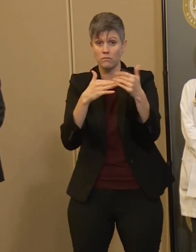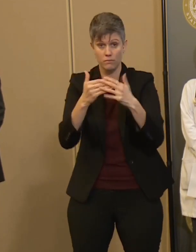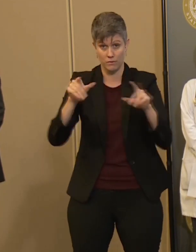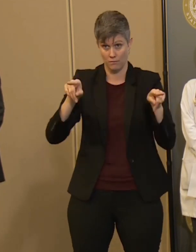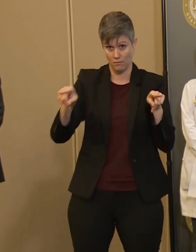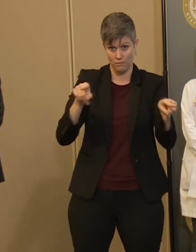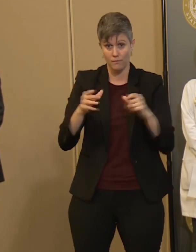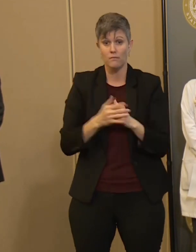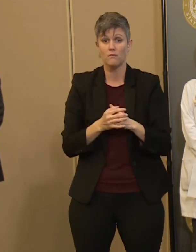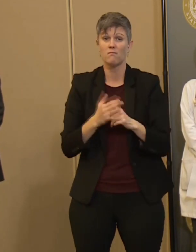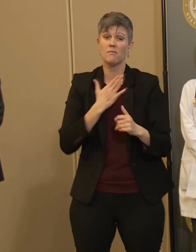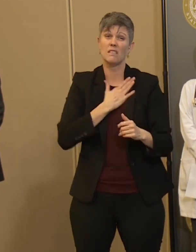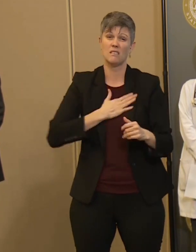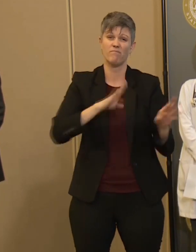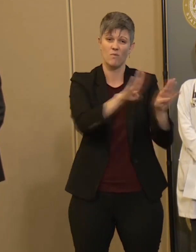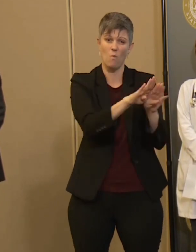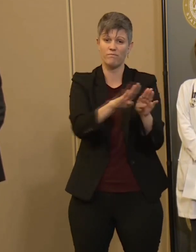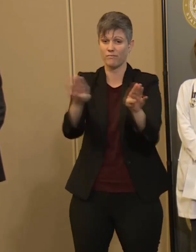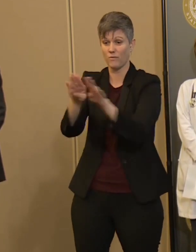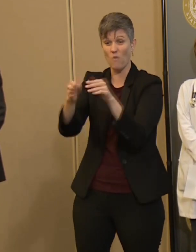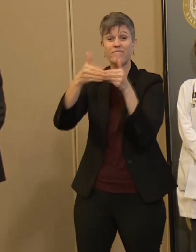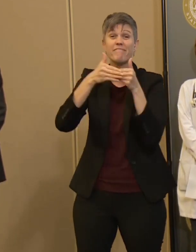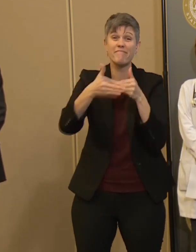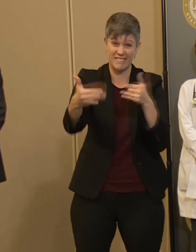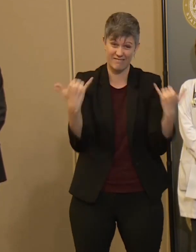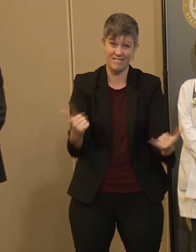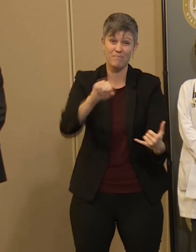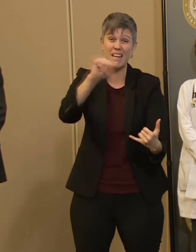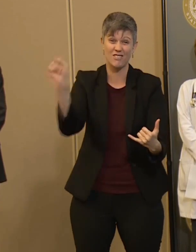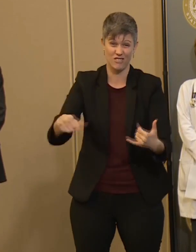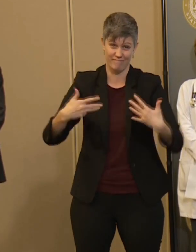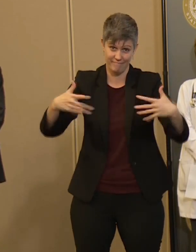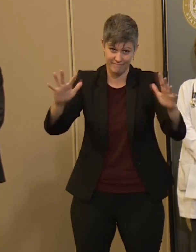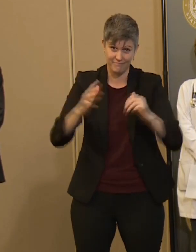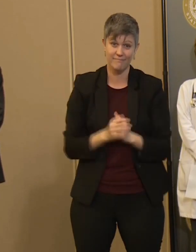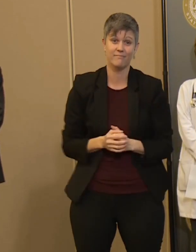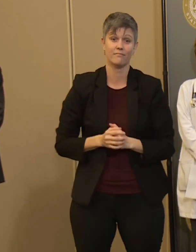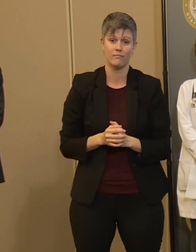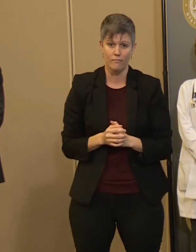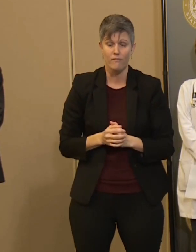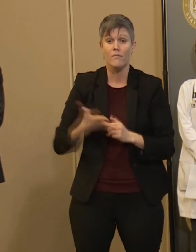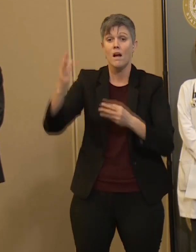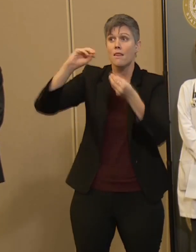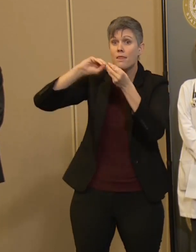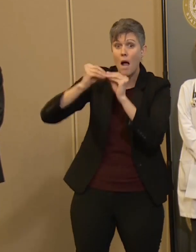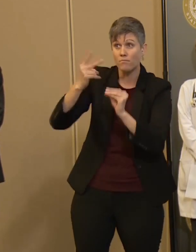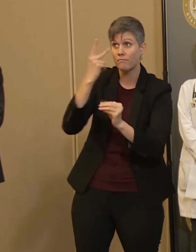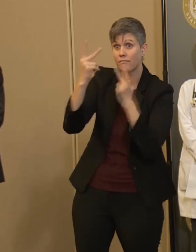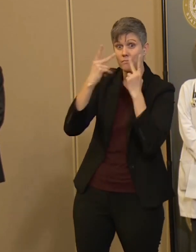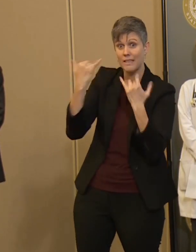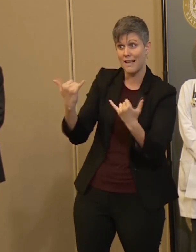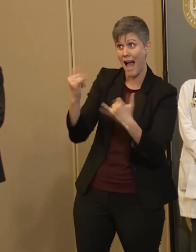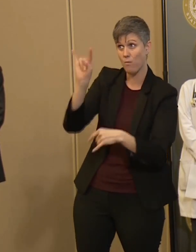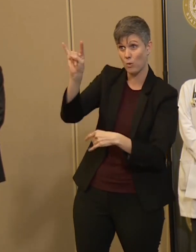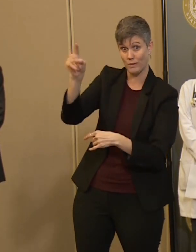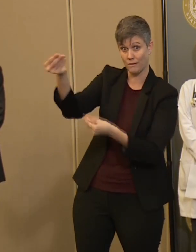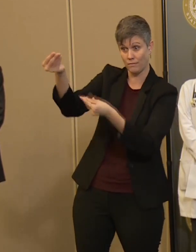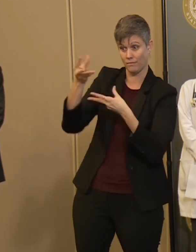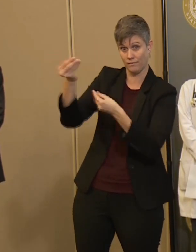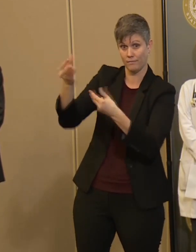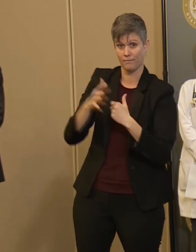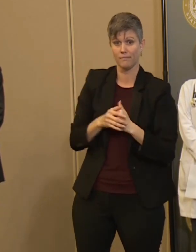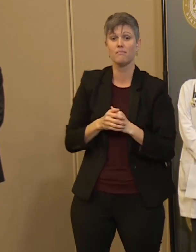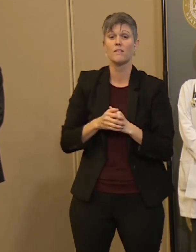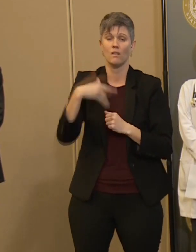remain closed for the remainder of the semester. The modeling that I mentioned, the modeling that will be shared in the next two days, indicates very clearly